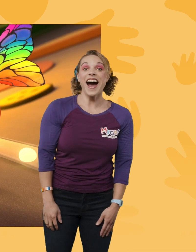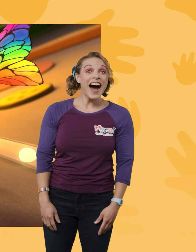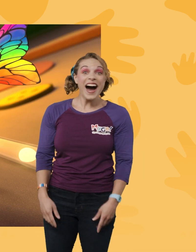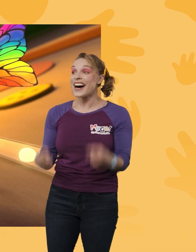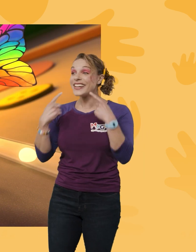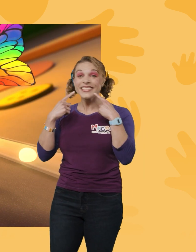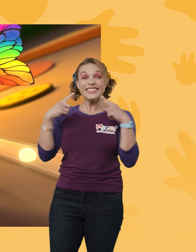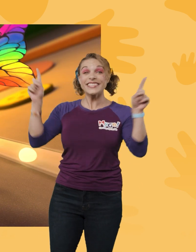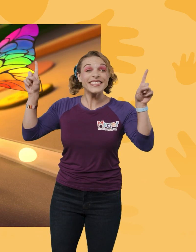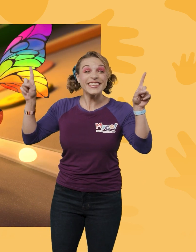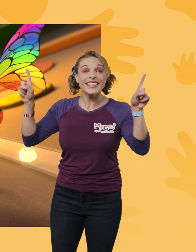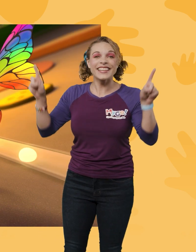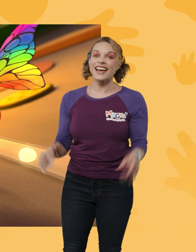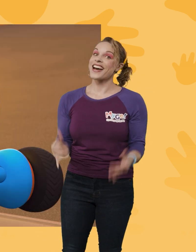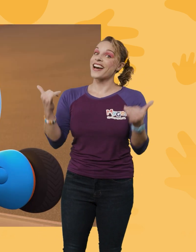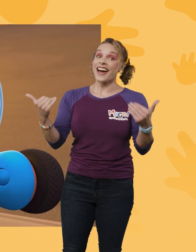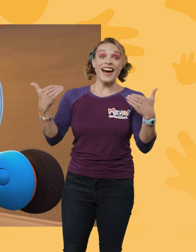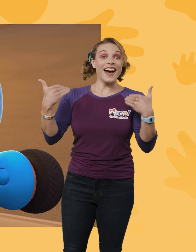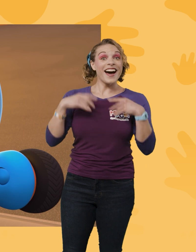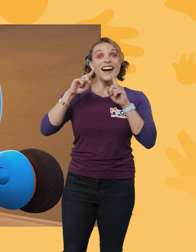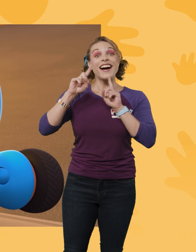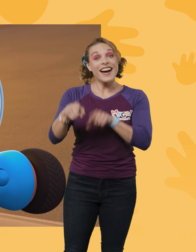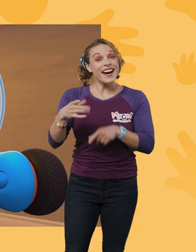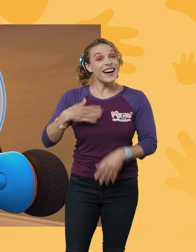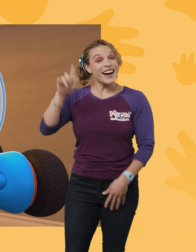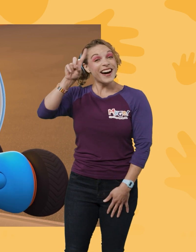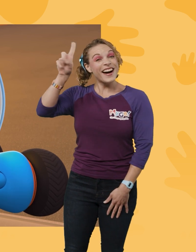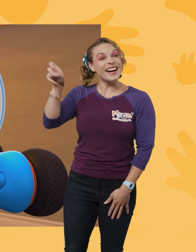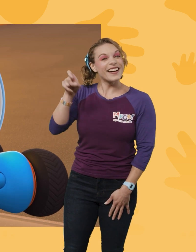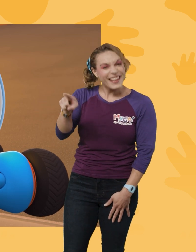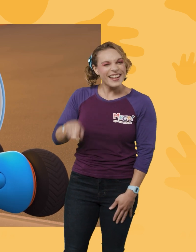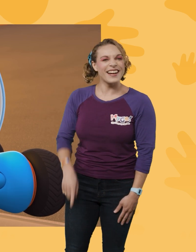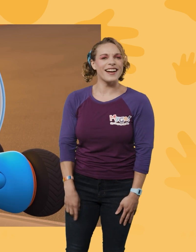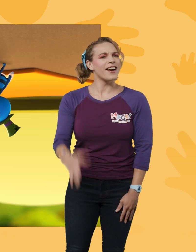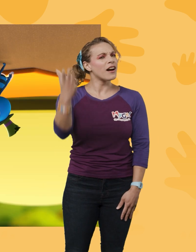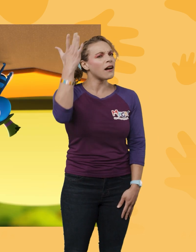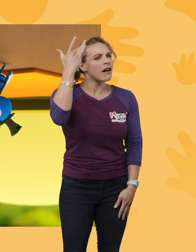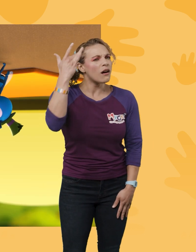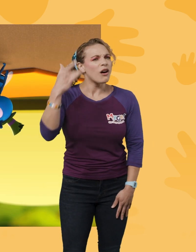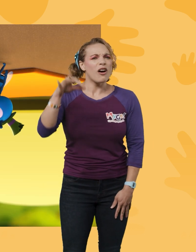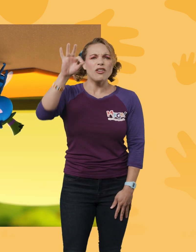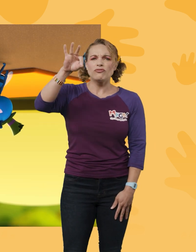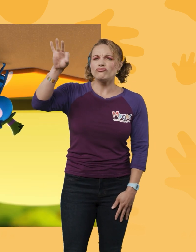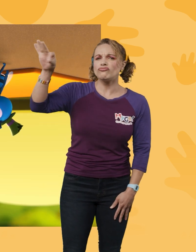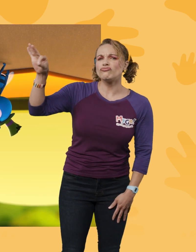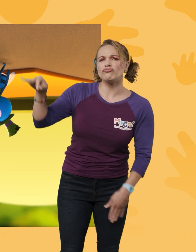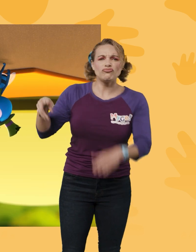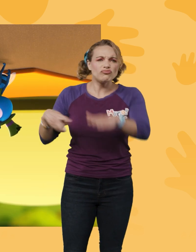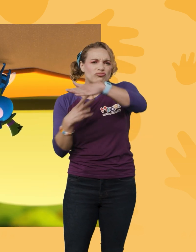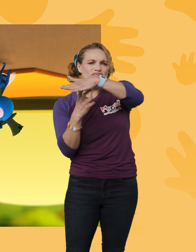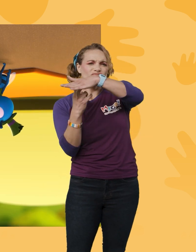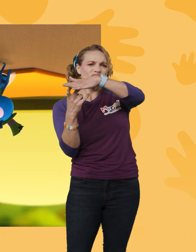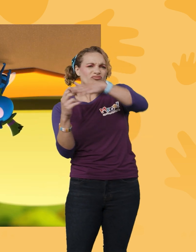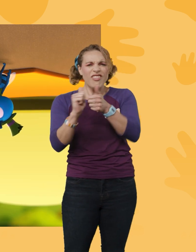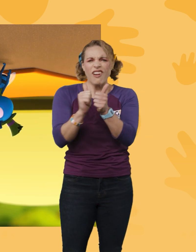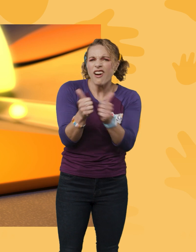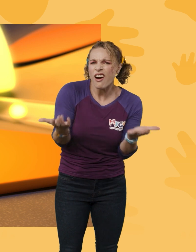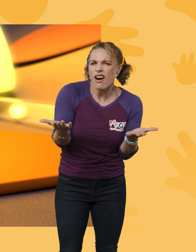We did it! And I have the answer to my question! How do flies walk on the ceiling? Fly